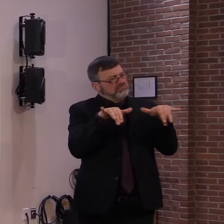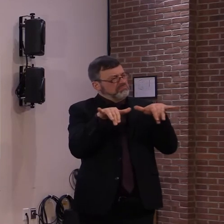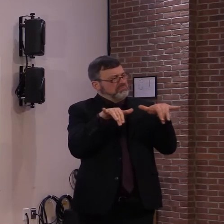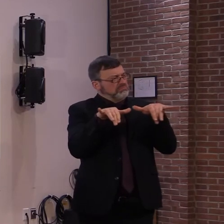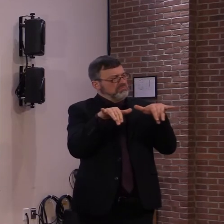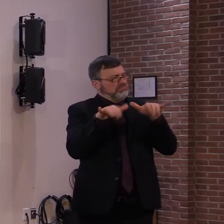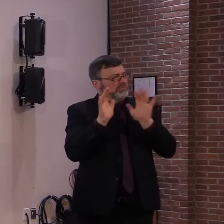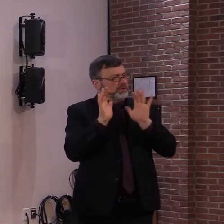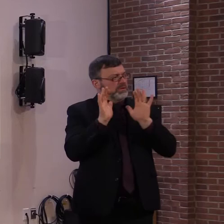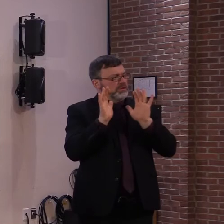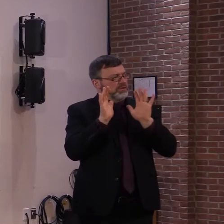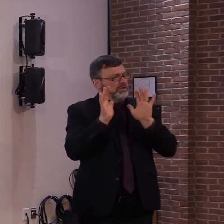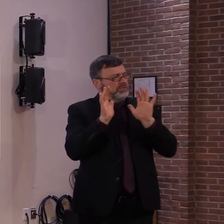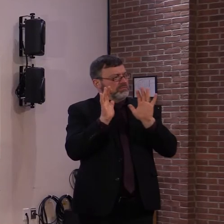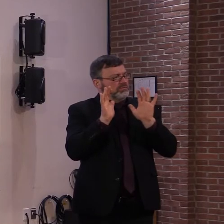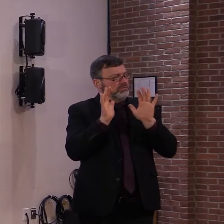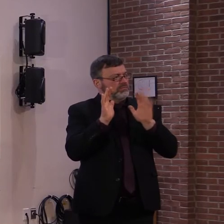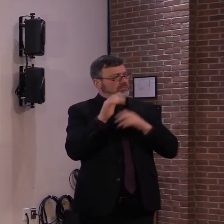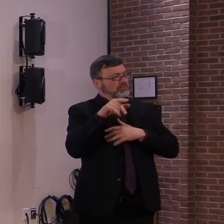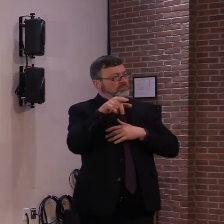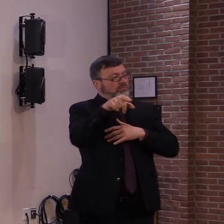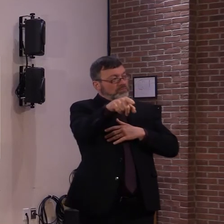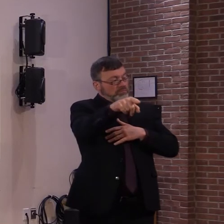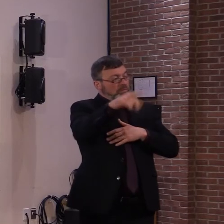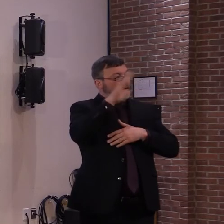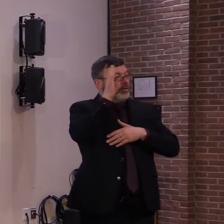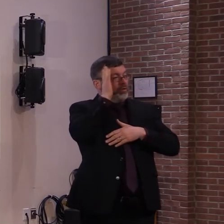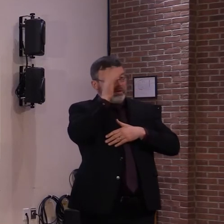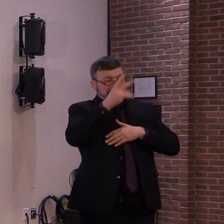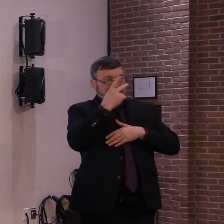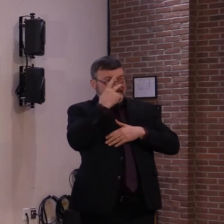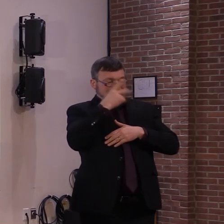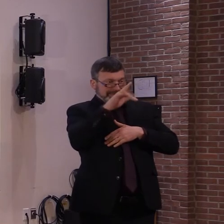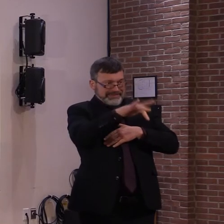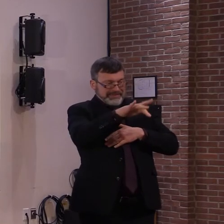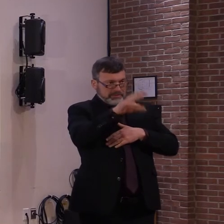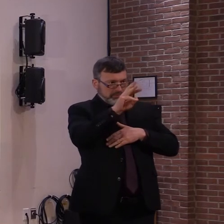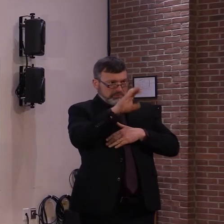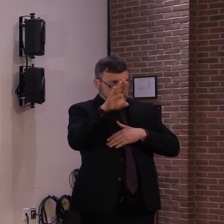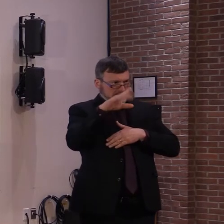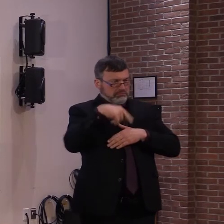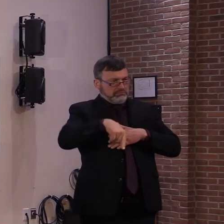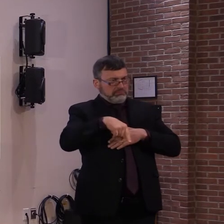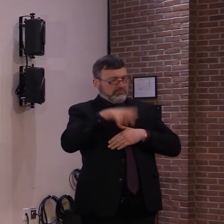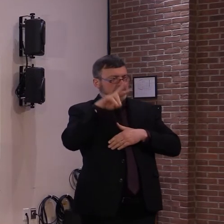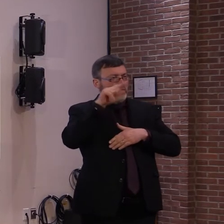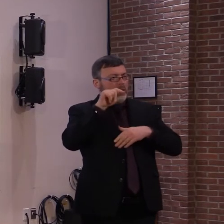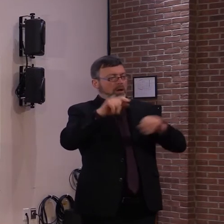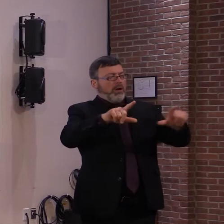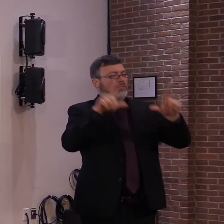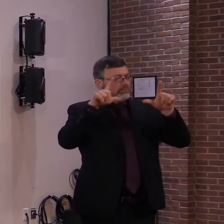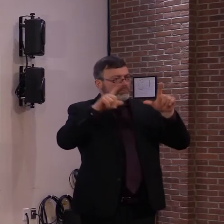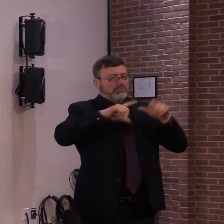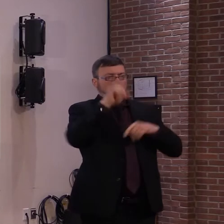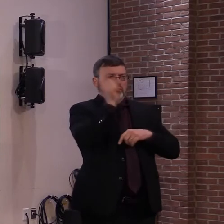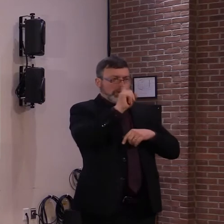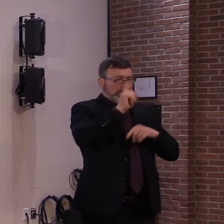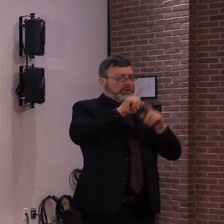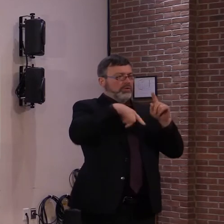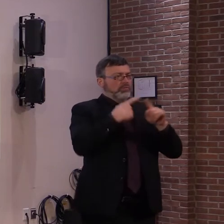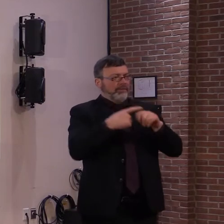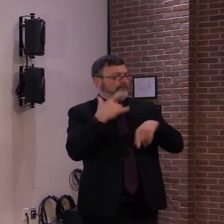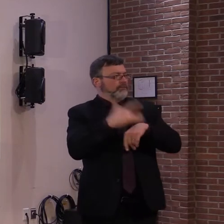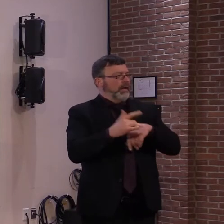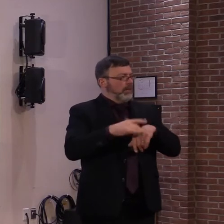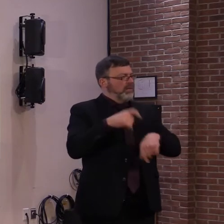you the time. It gives you the slot. Um, so we're fairly familiar with this. We think we're, um, we, we, we have a high degree of confidence